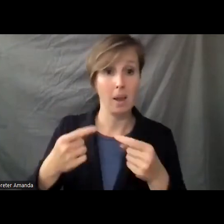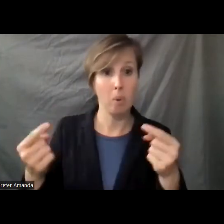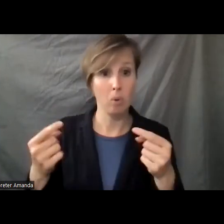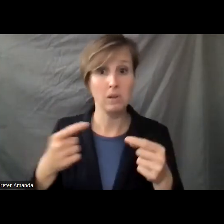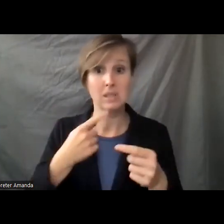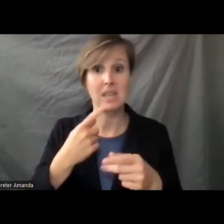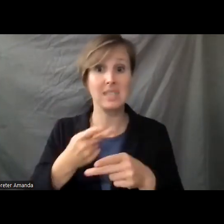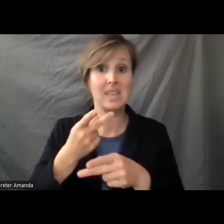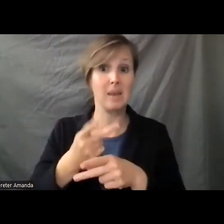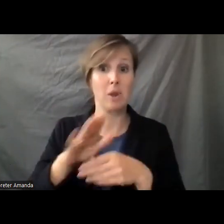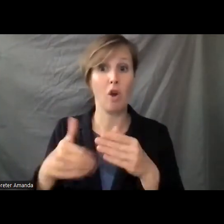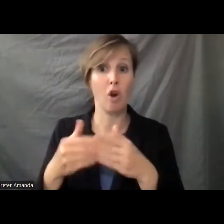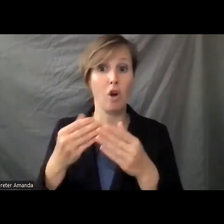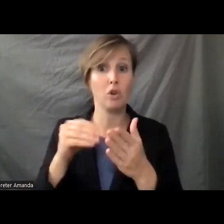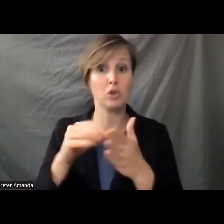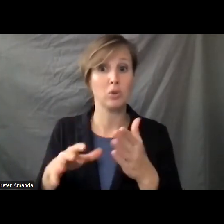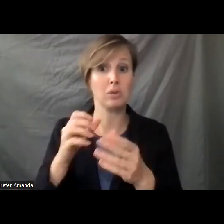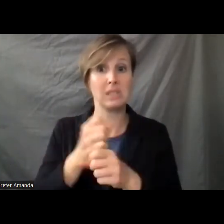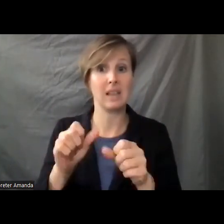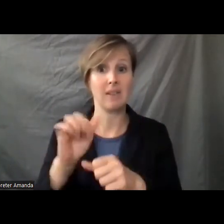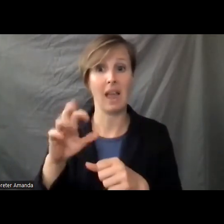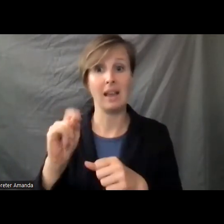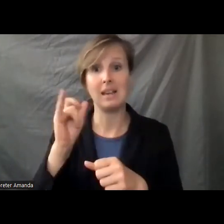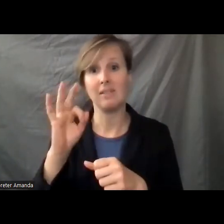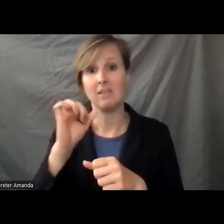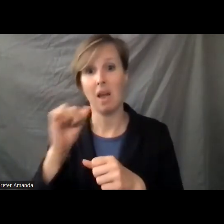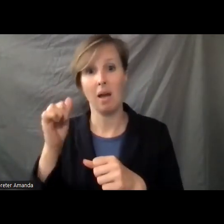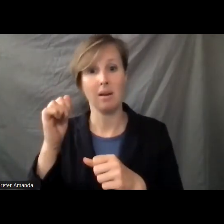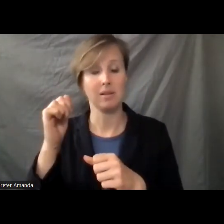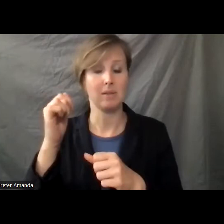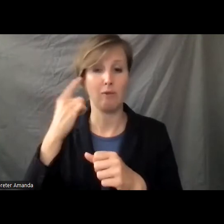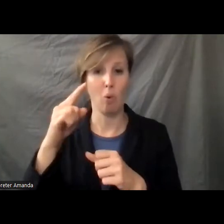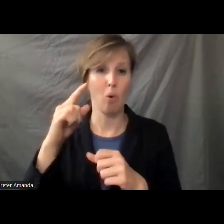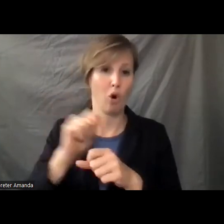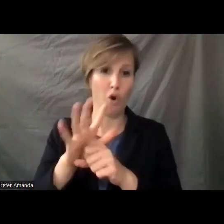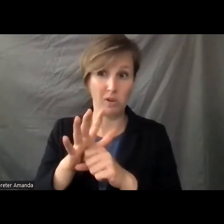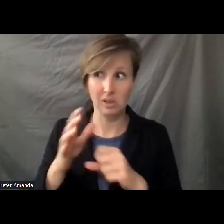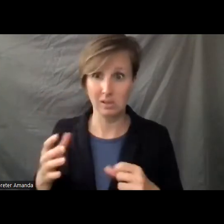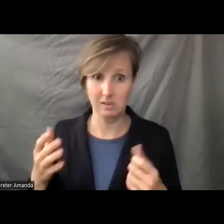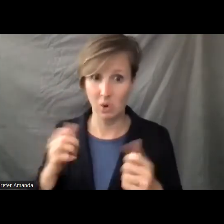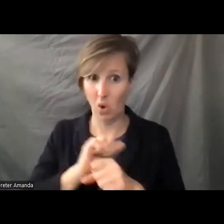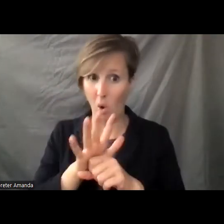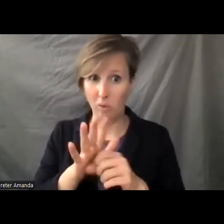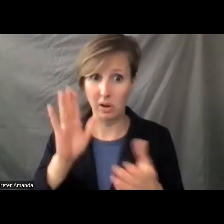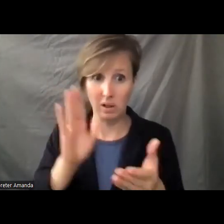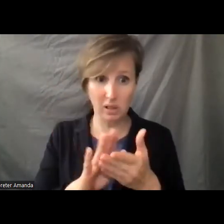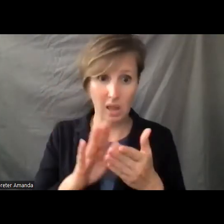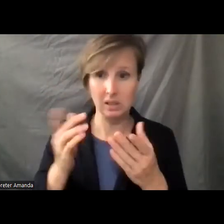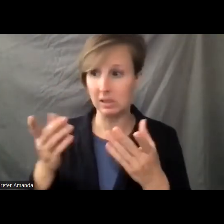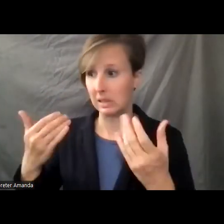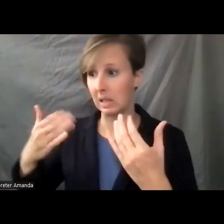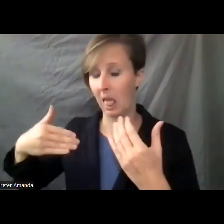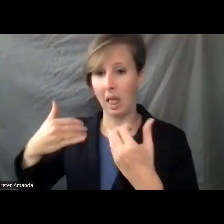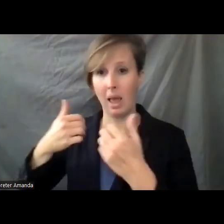all students safe act would have passed if it was not for COVID. It still hasn't passed. The bill has 112 Democratic